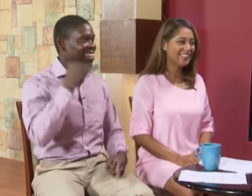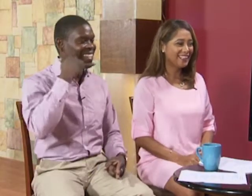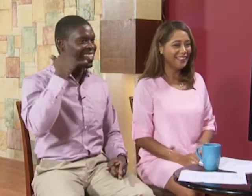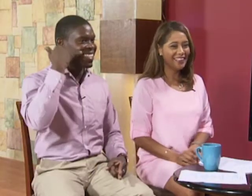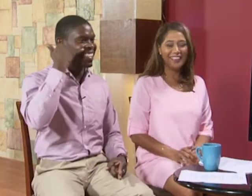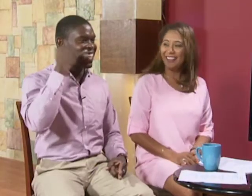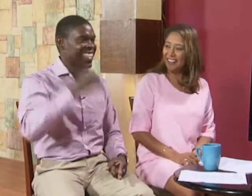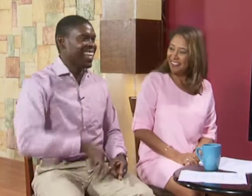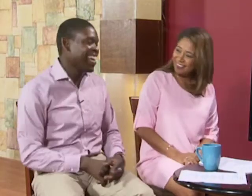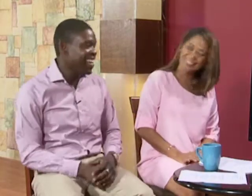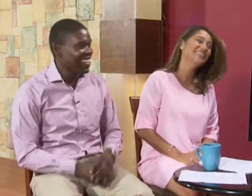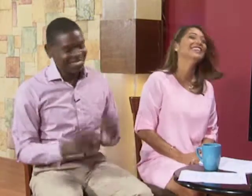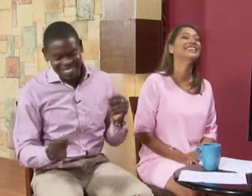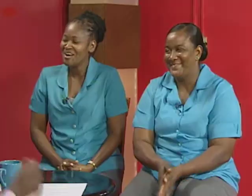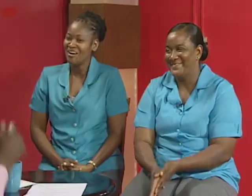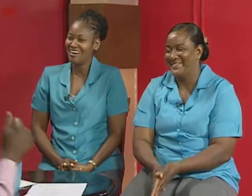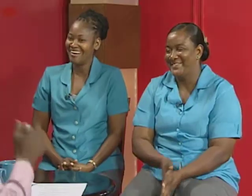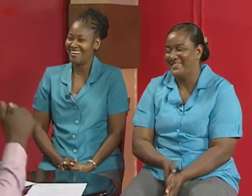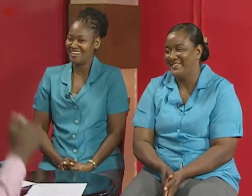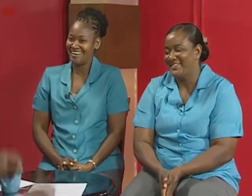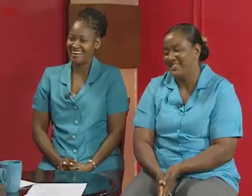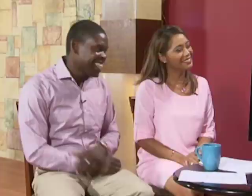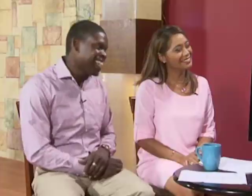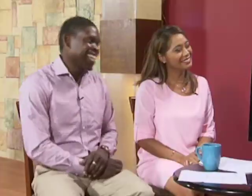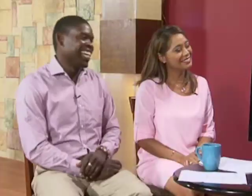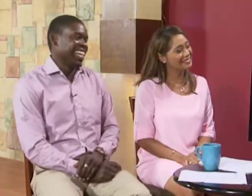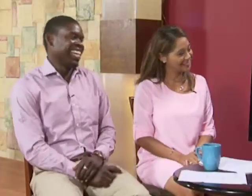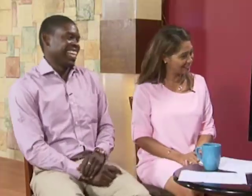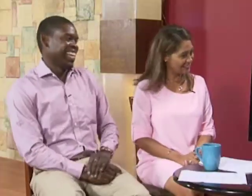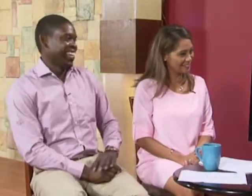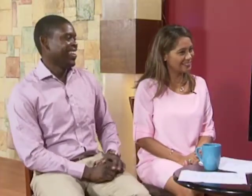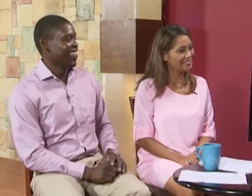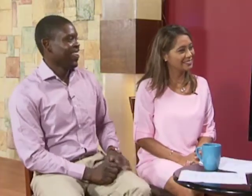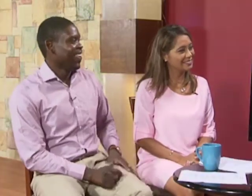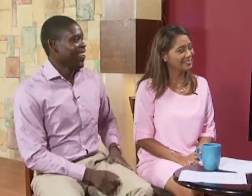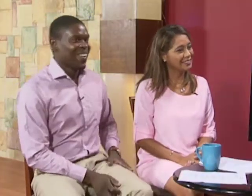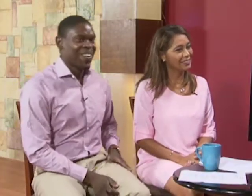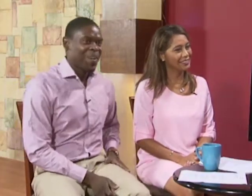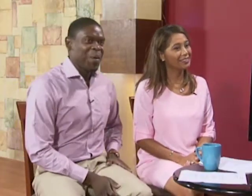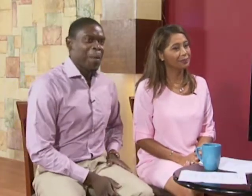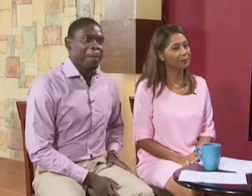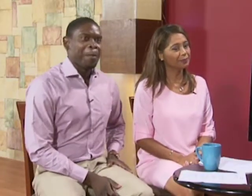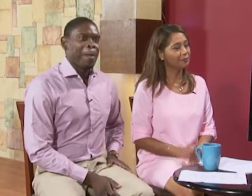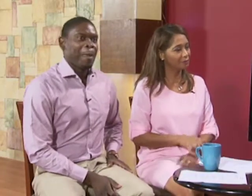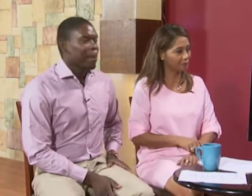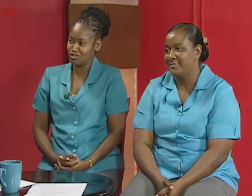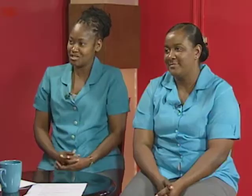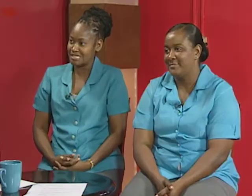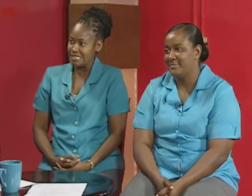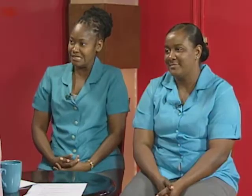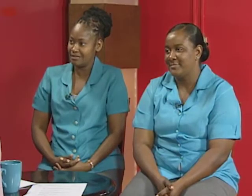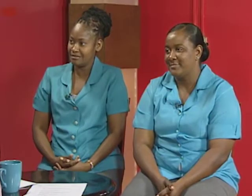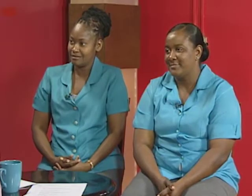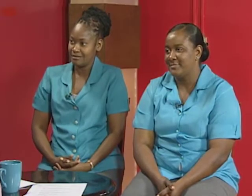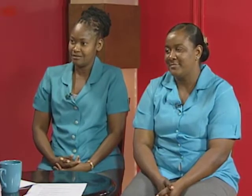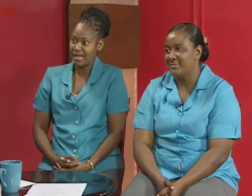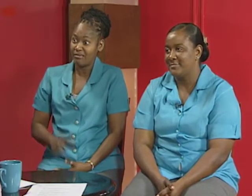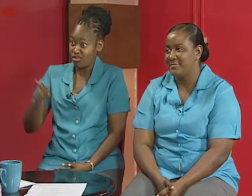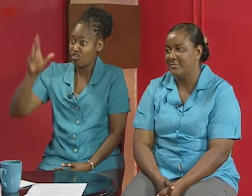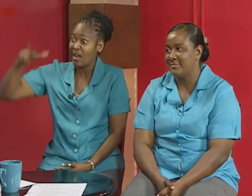all right oh basically um you guys at work and you know you try to sneak in you're like you're